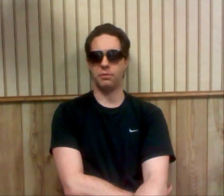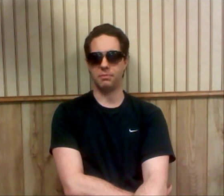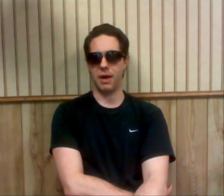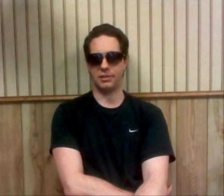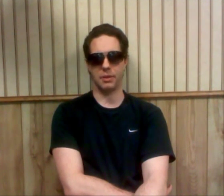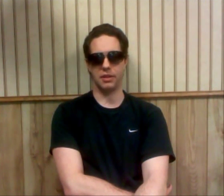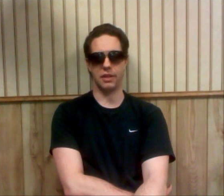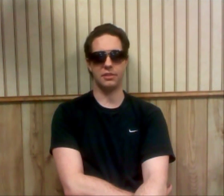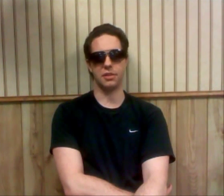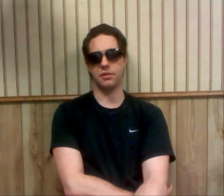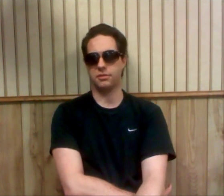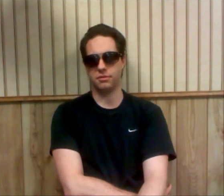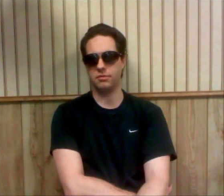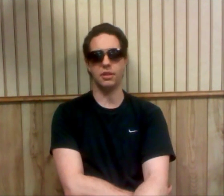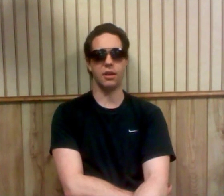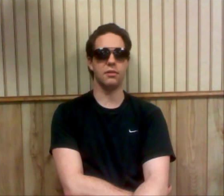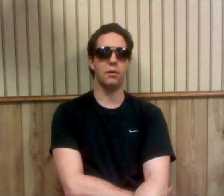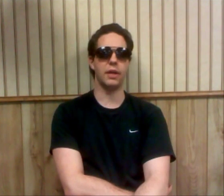was a possibility. So, you know, okay.